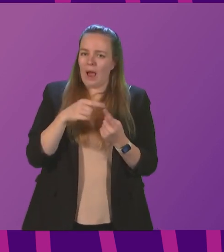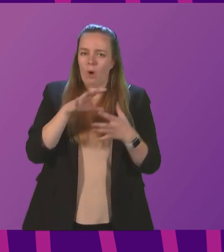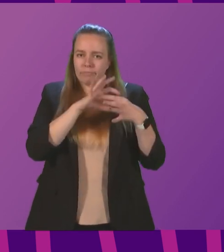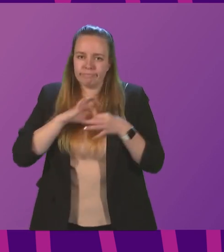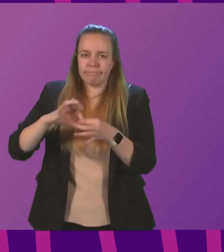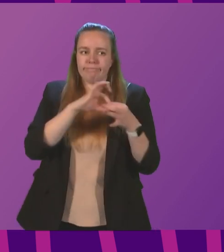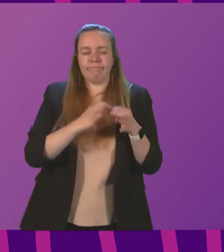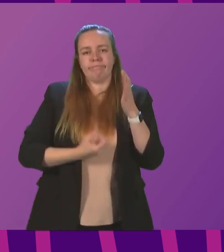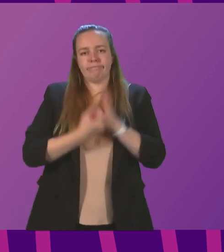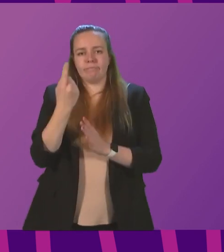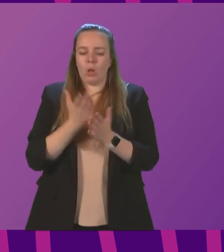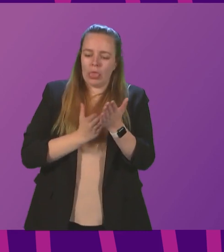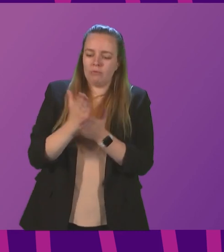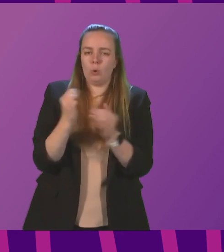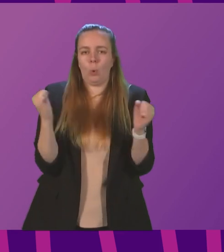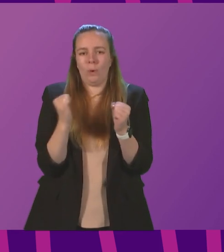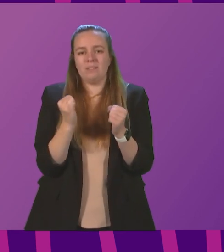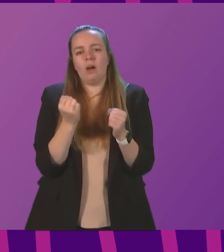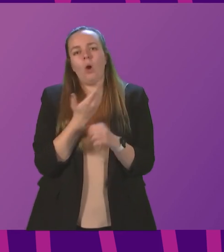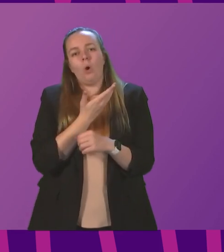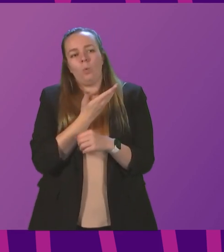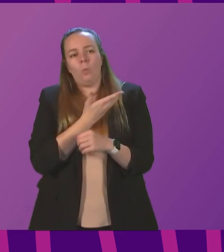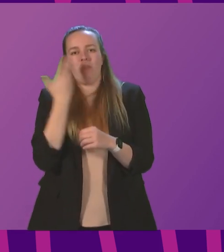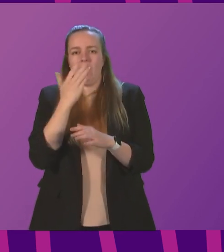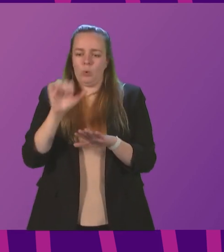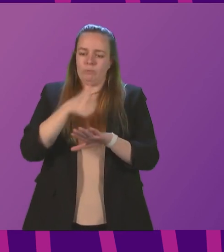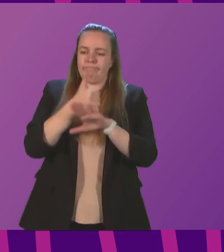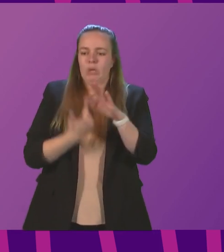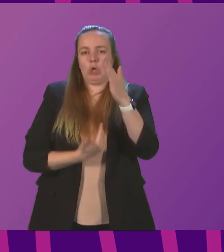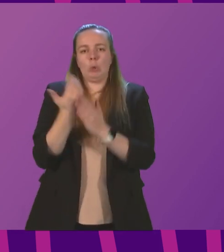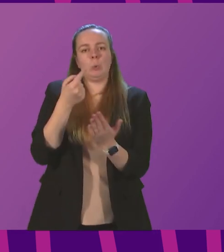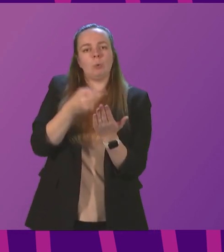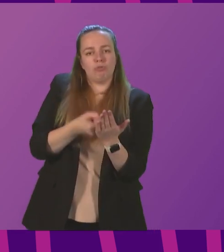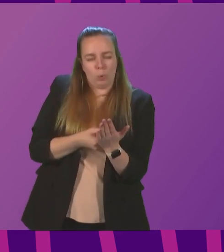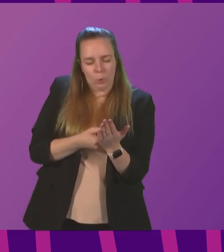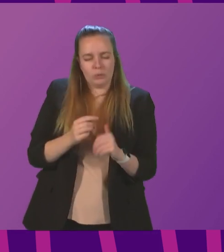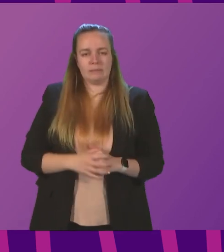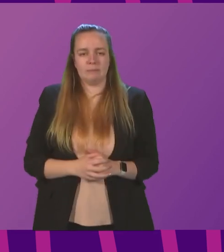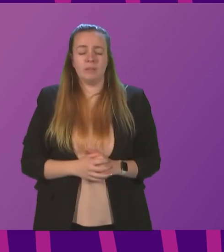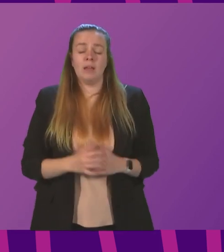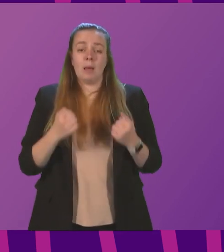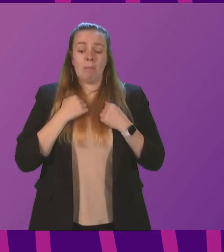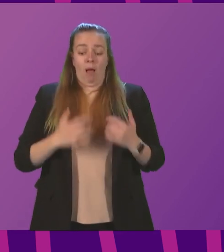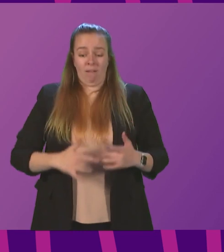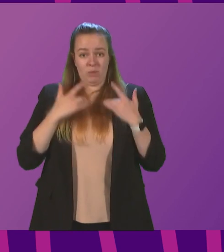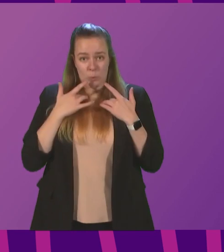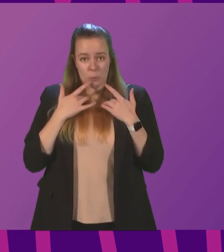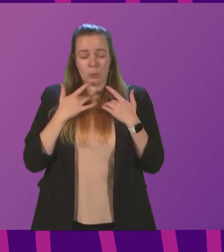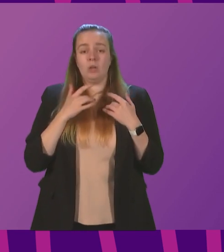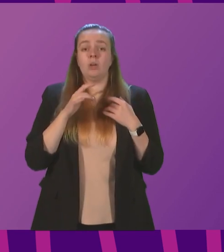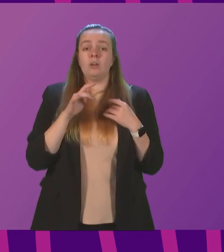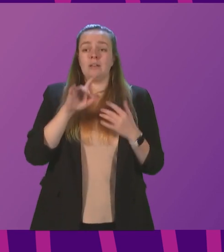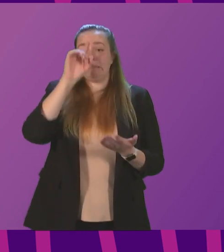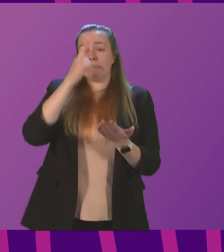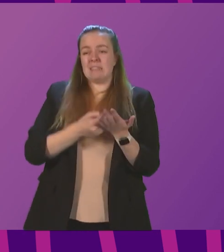chances of getting through this winter without the need to reintroduce any restrictions. Signing officer, in my view, choosing without good